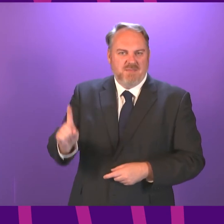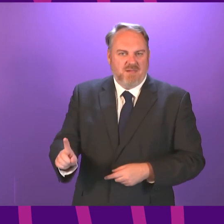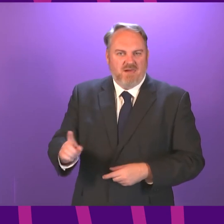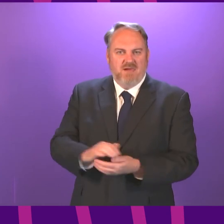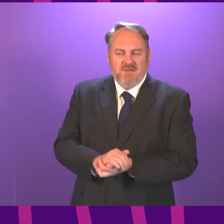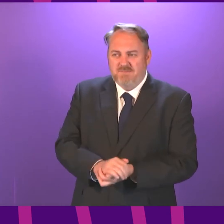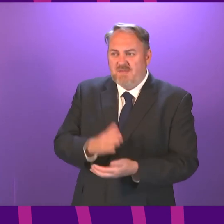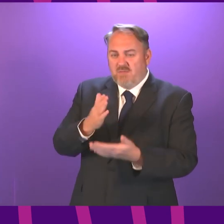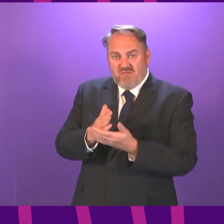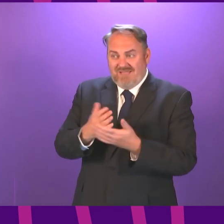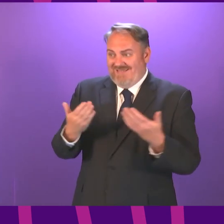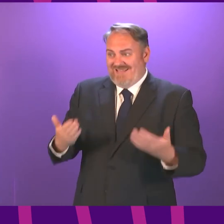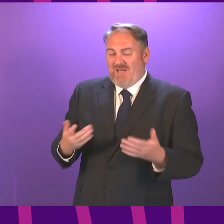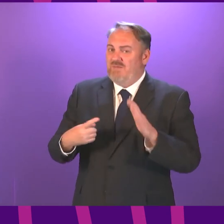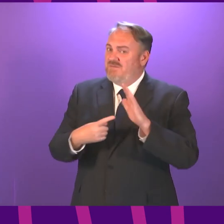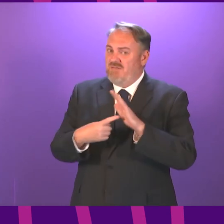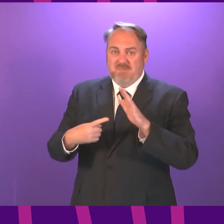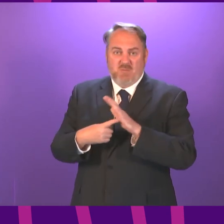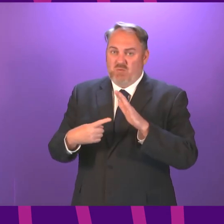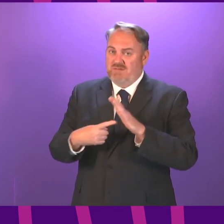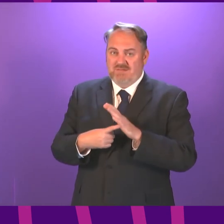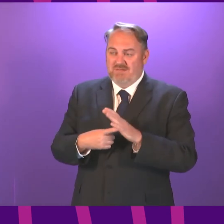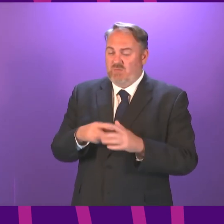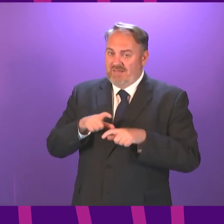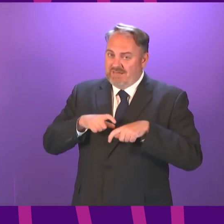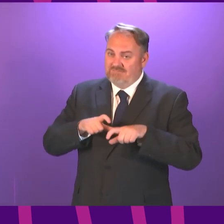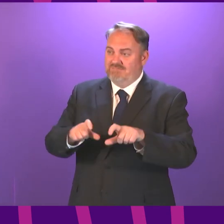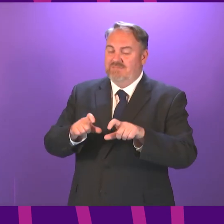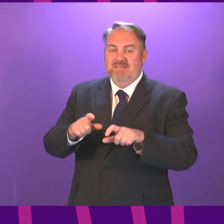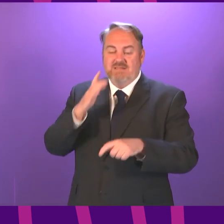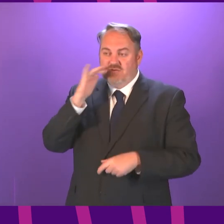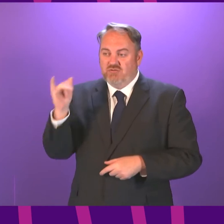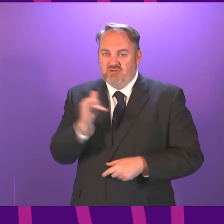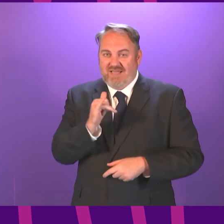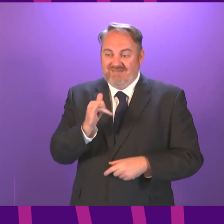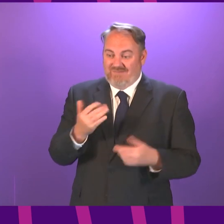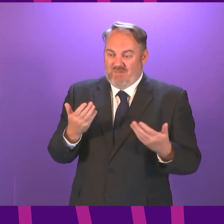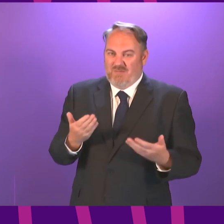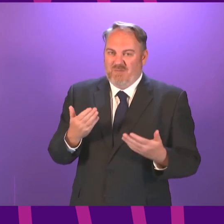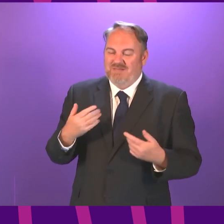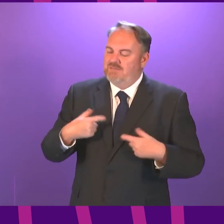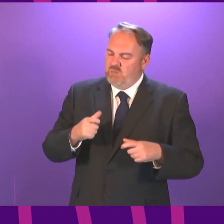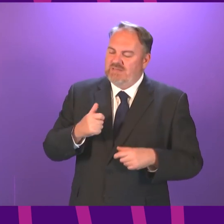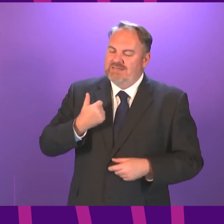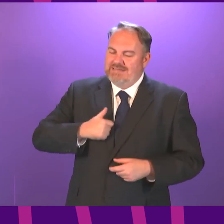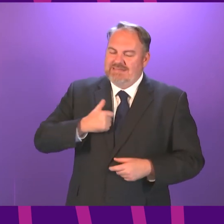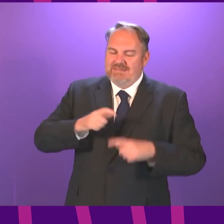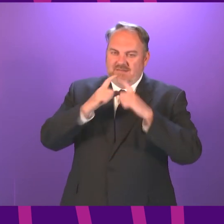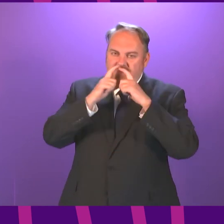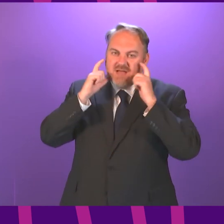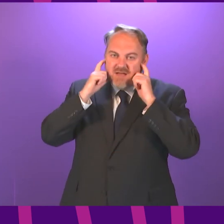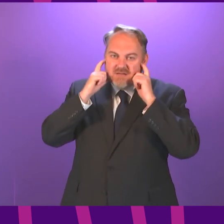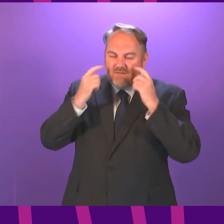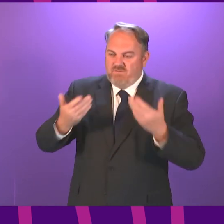it is important that that is there as an added mitigation and we continue to review that as the situation overall and our understanding